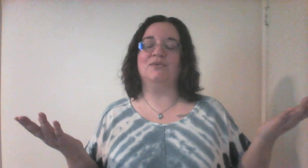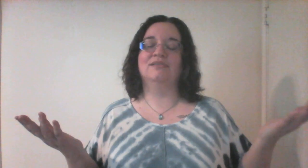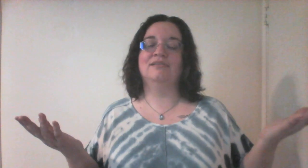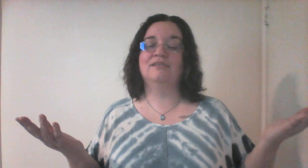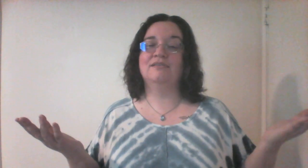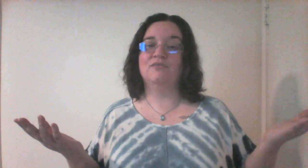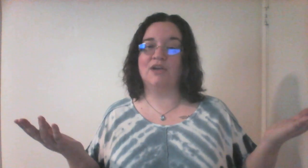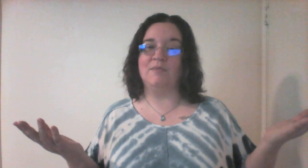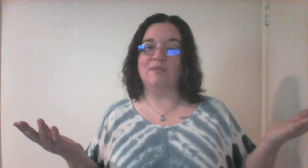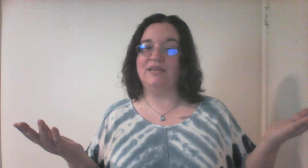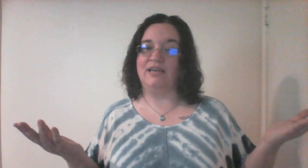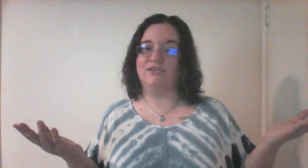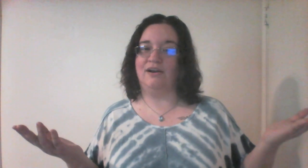for coming to my TED Talk.